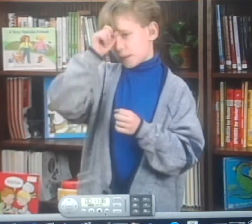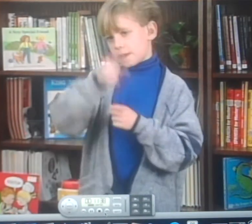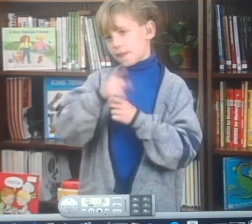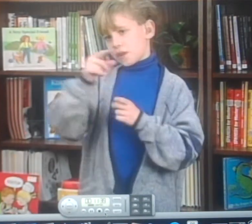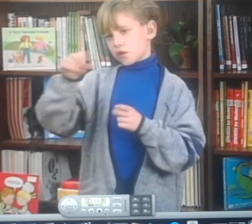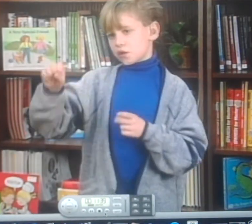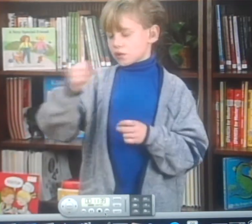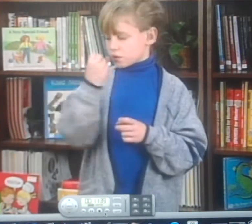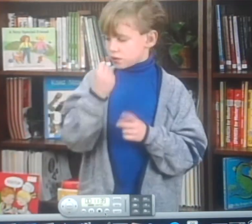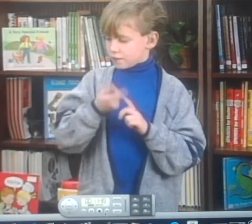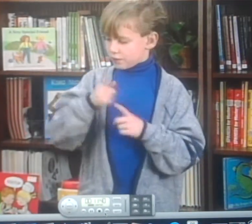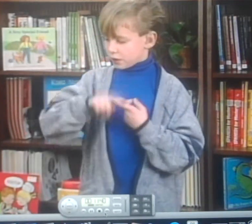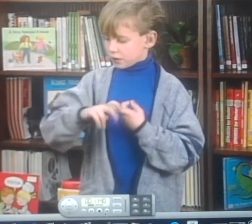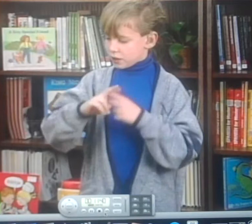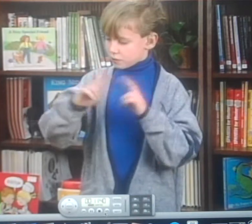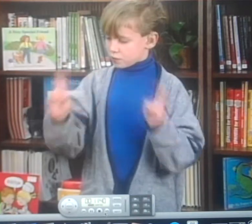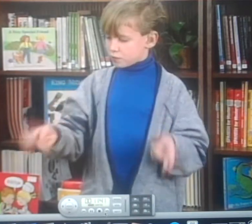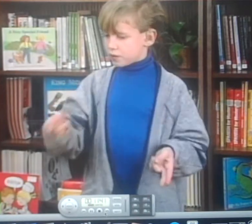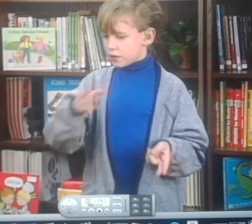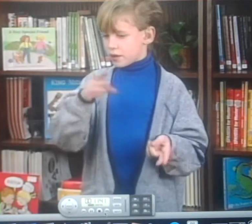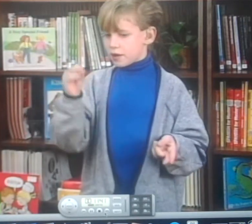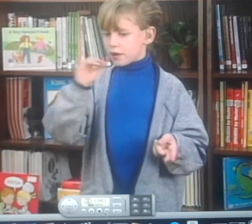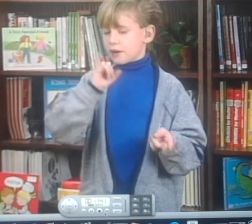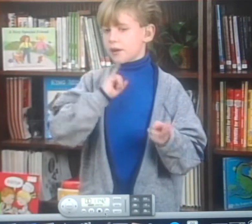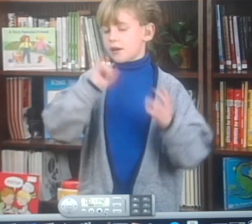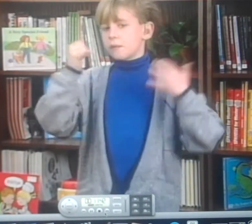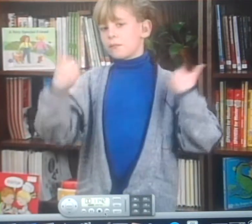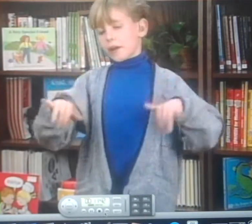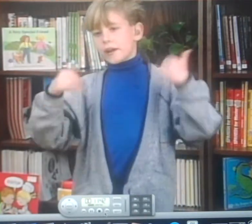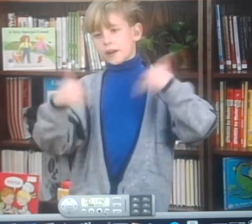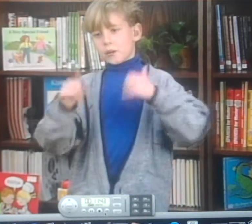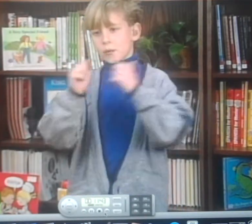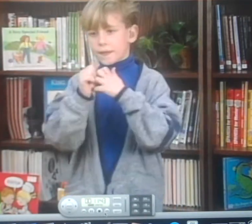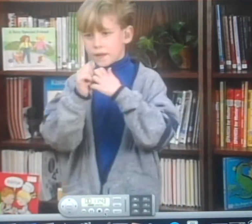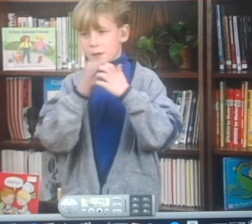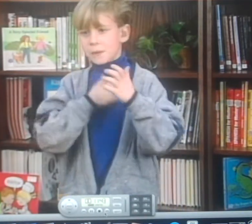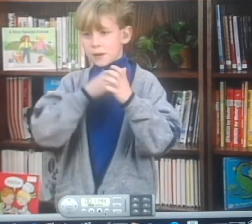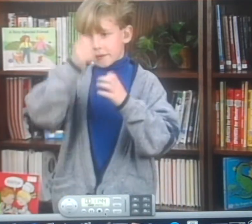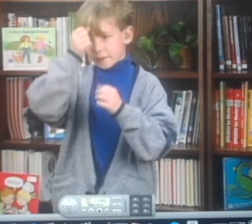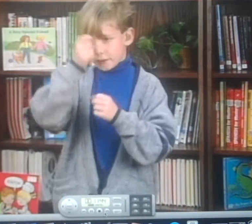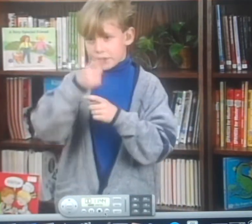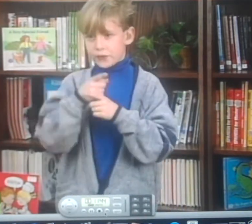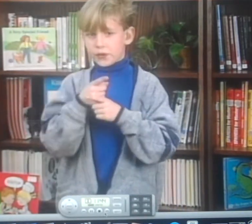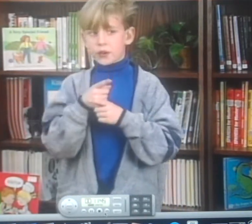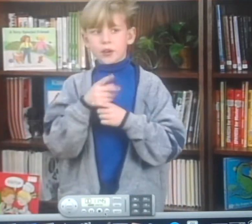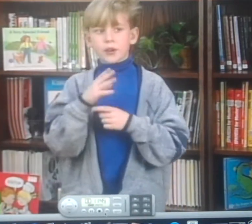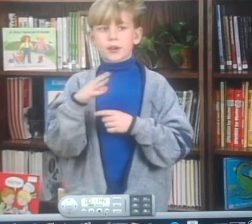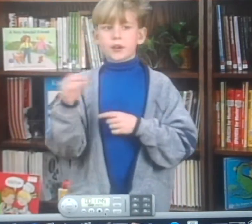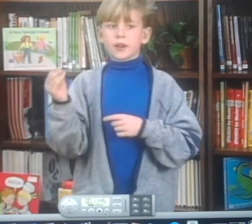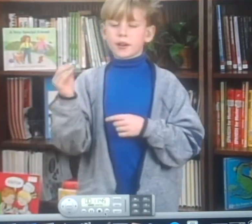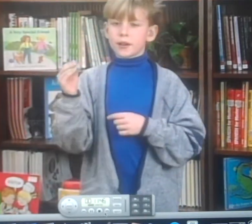We went to my brother's friend house. And I played with my brother.